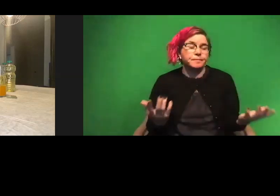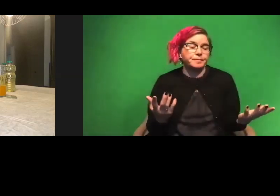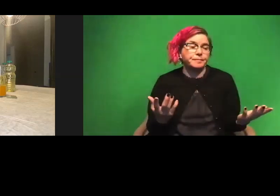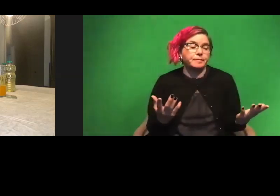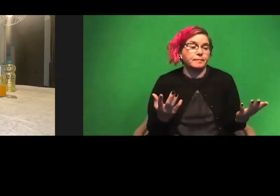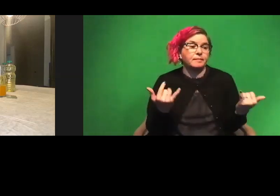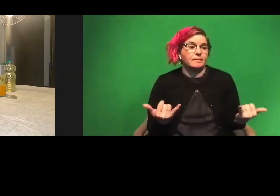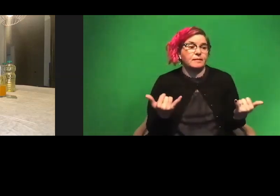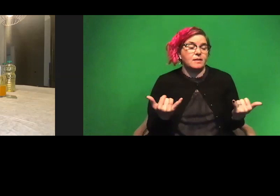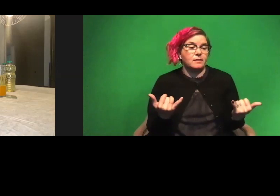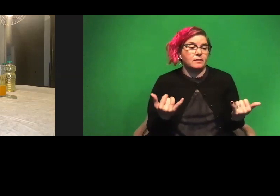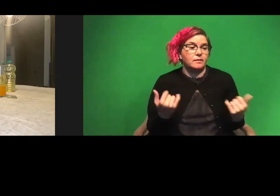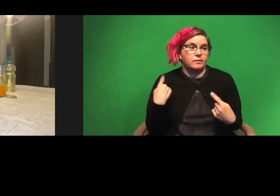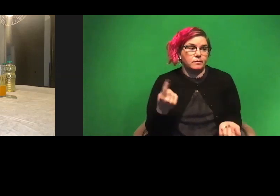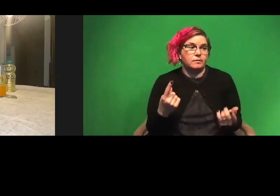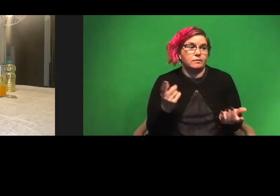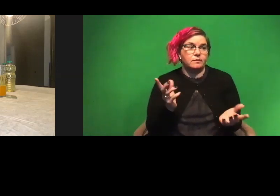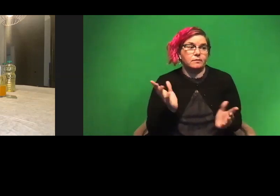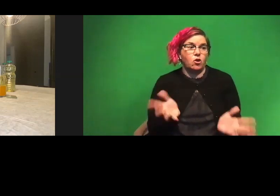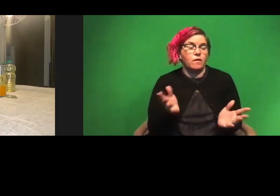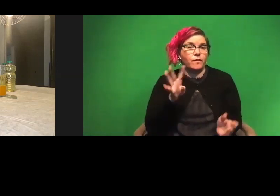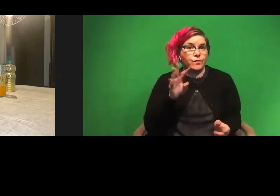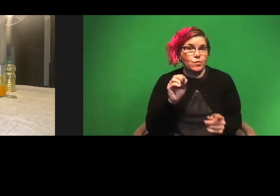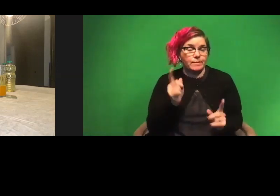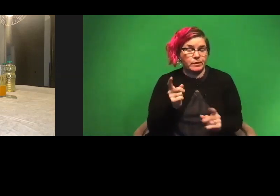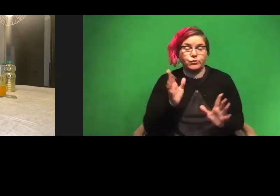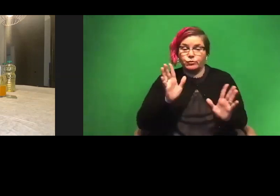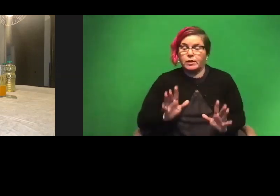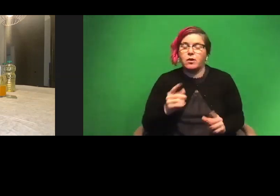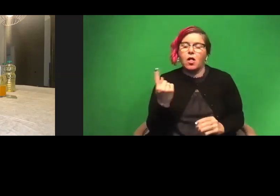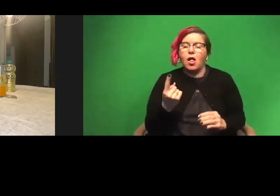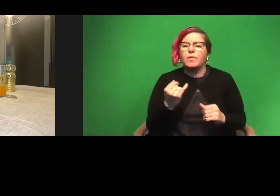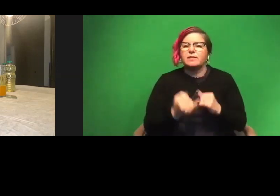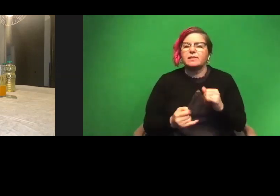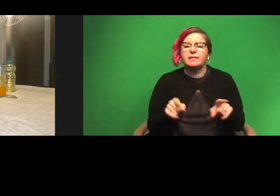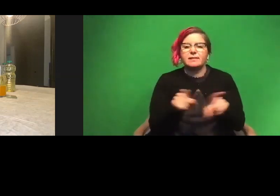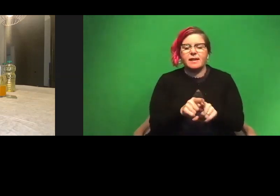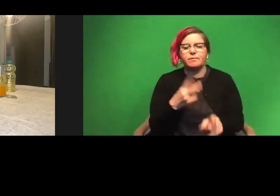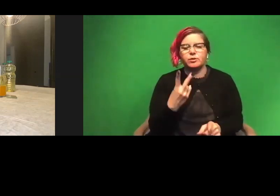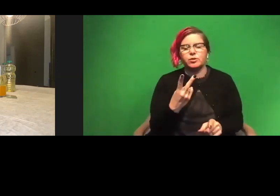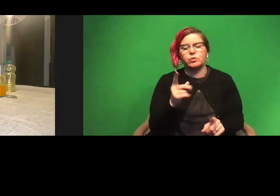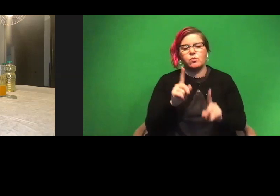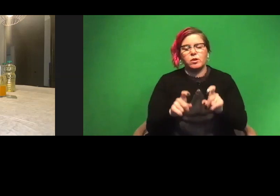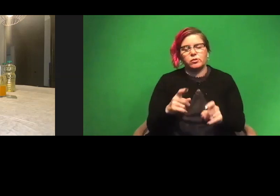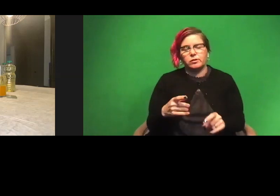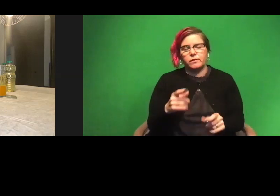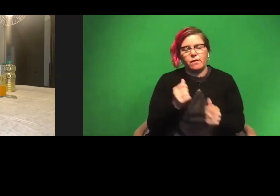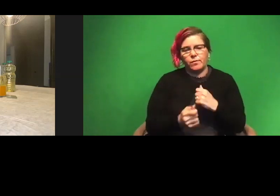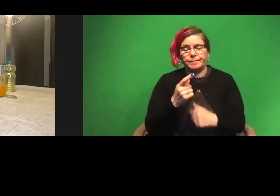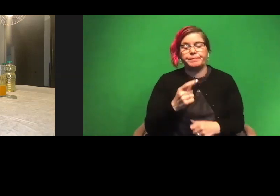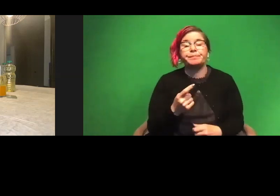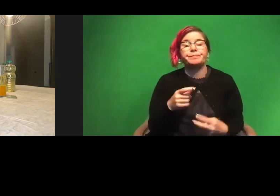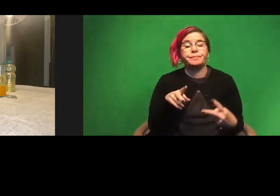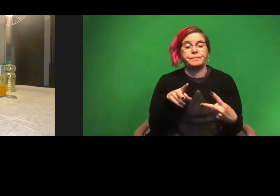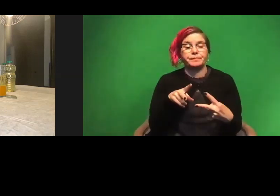now, we've been talking for 40 minutes. has been great. Um, we always end with the same two questions for everybody. One